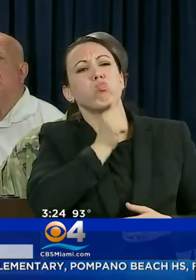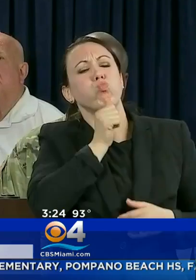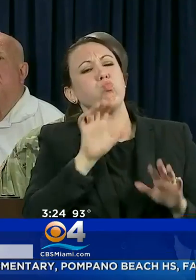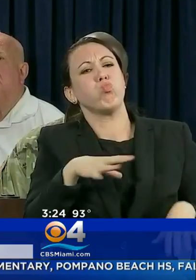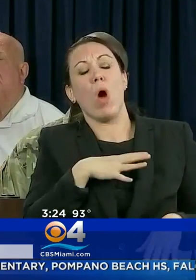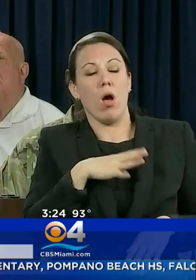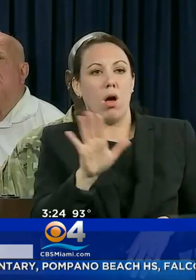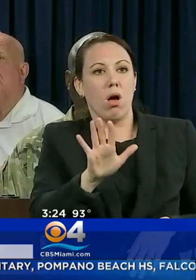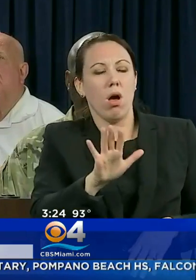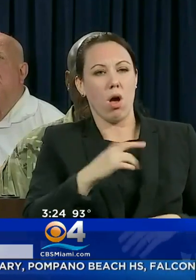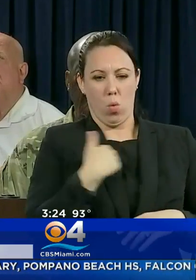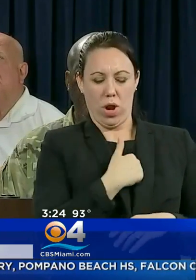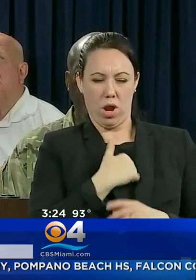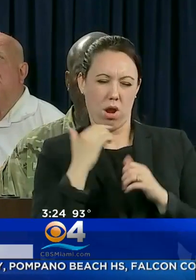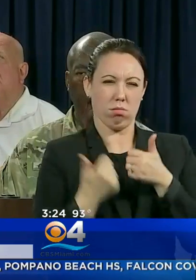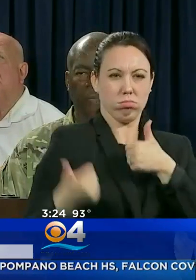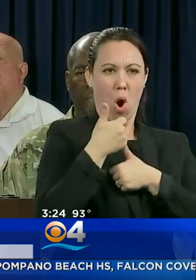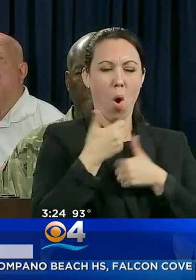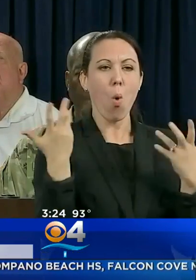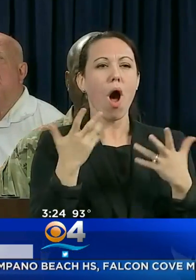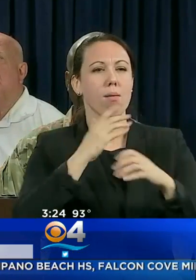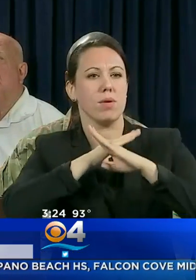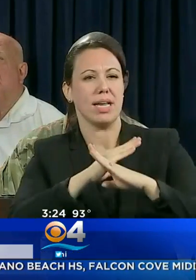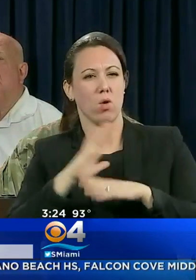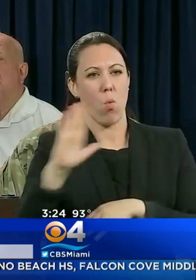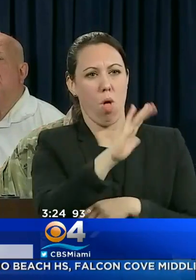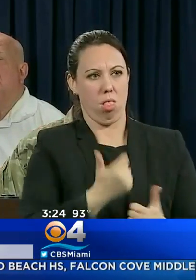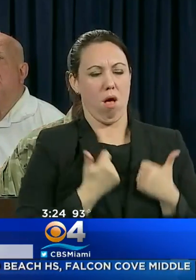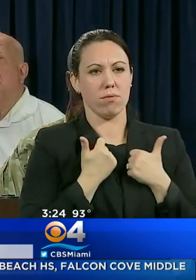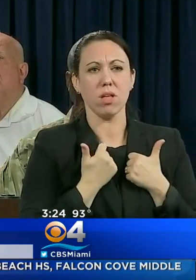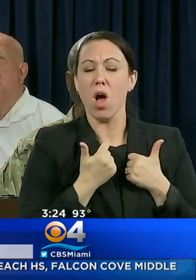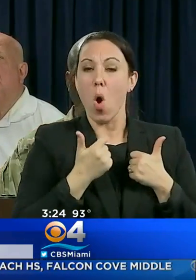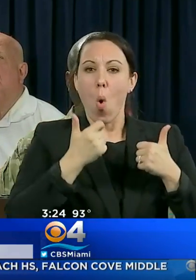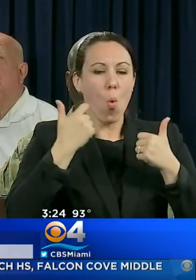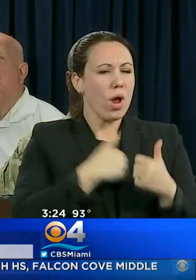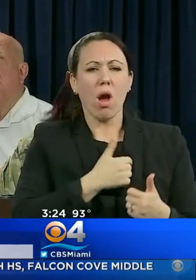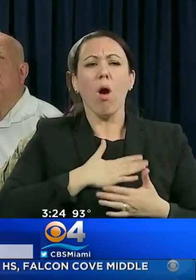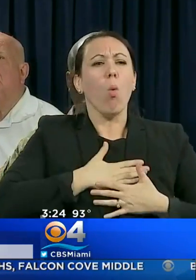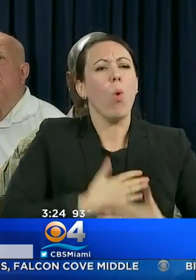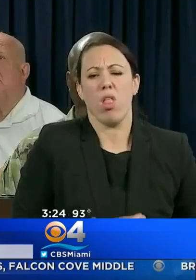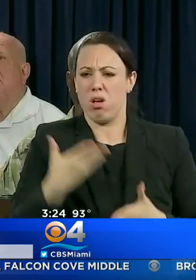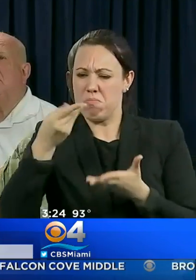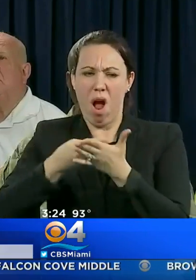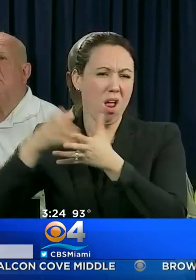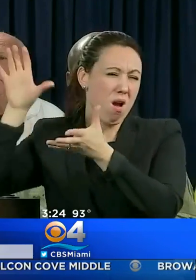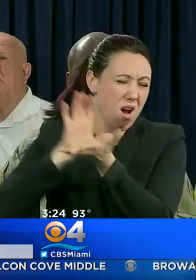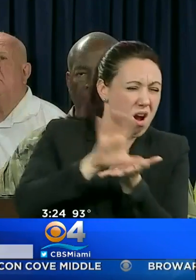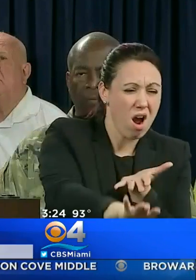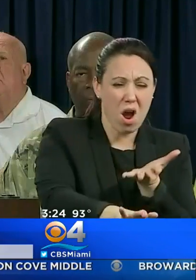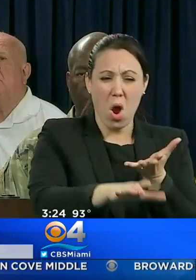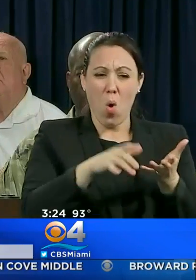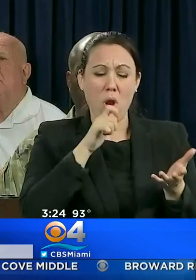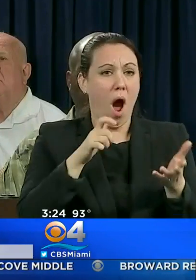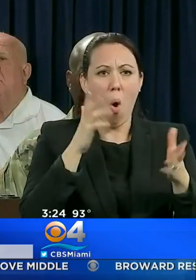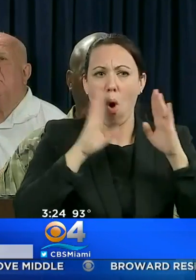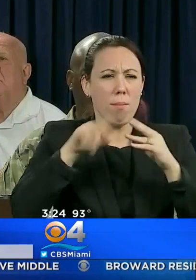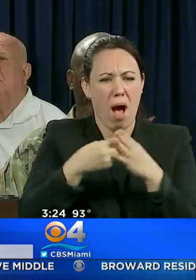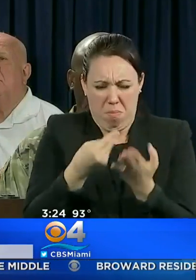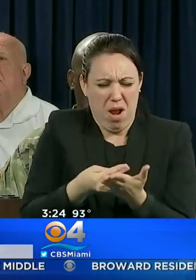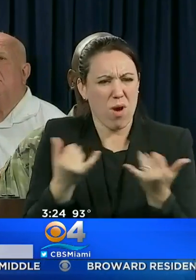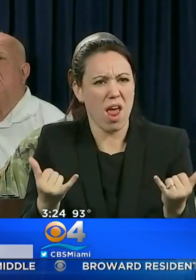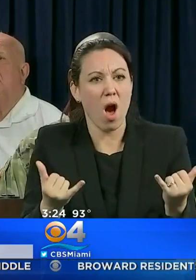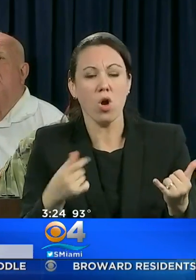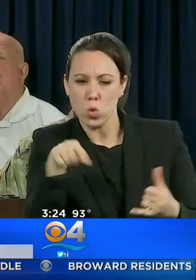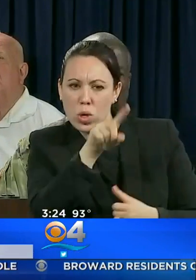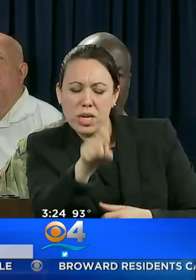PROTECTING LIFE IS OUR ABSOLUTE TOP PRIORITY. NO RESOURCE OR EXPENSE WILL BE SPARED TO PROTECT FAMILY. YOU NEED A PLAN NOW